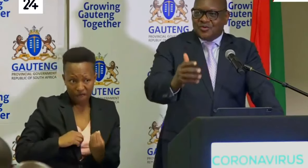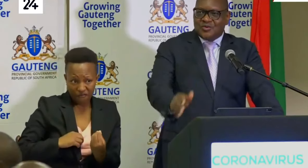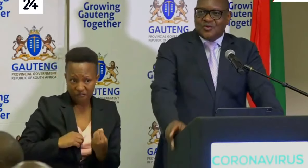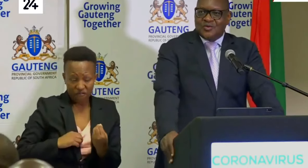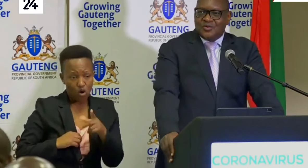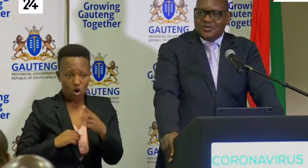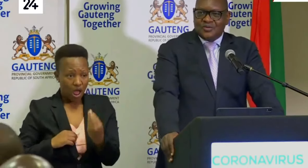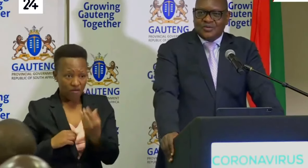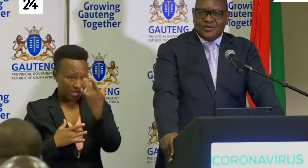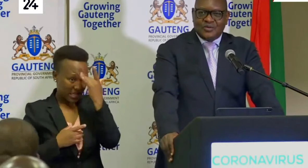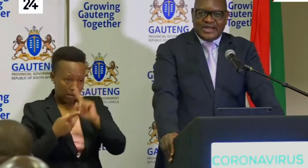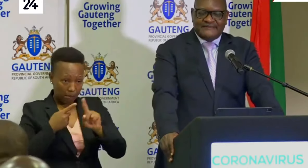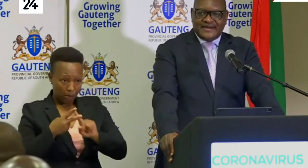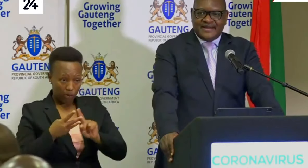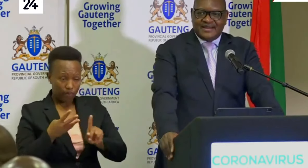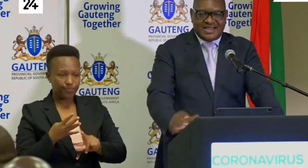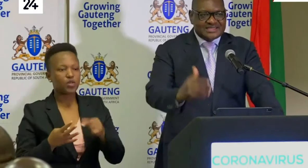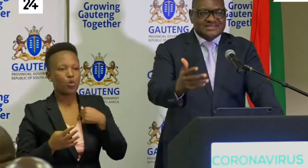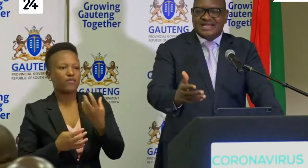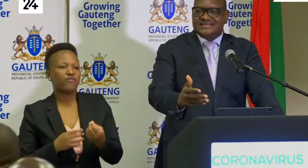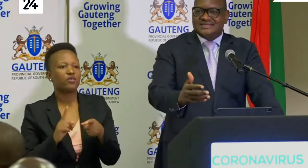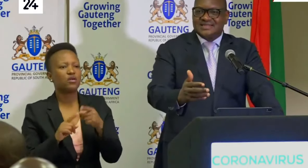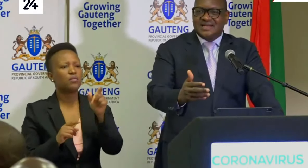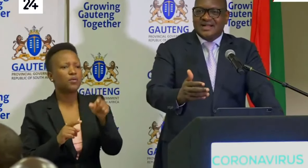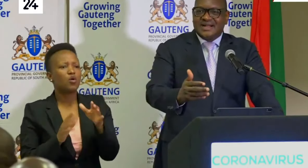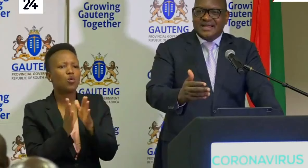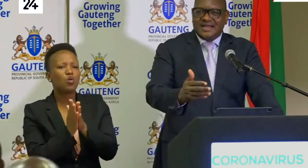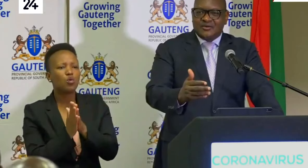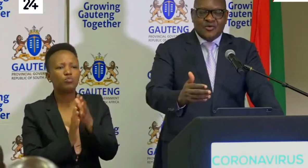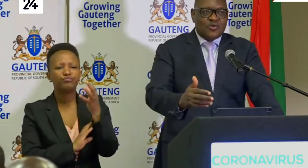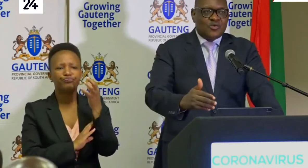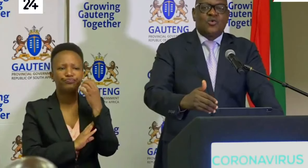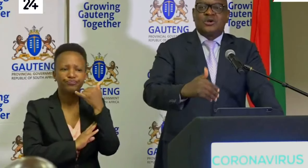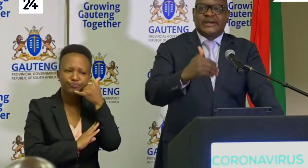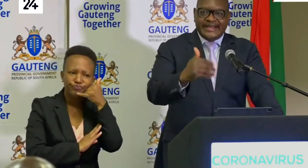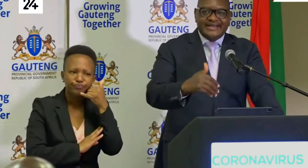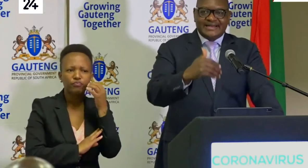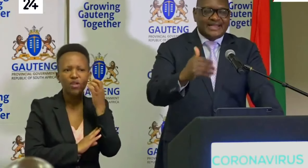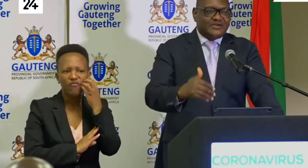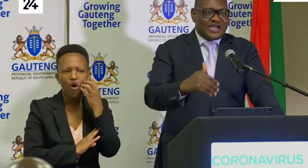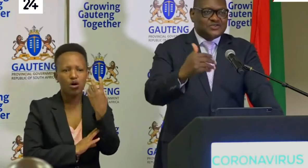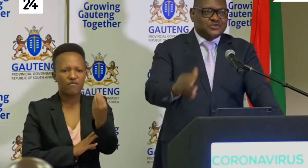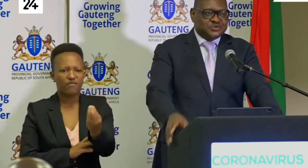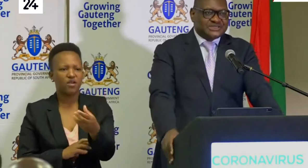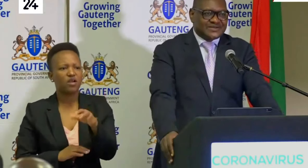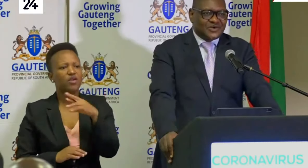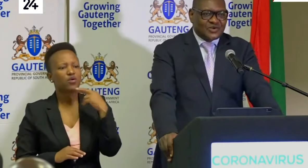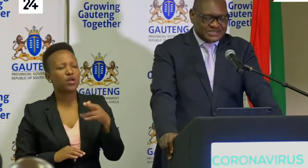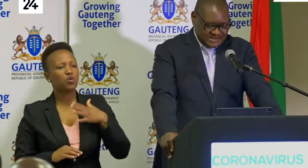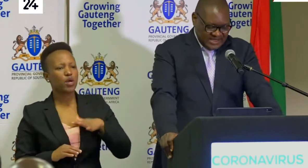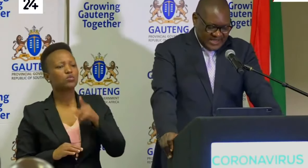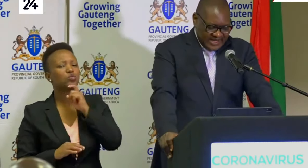who have handsets, who really, really want to use